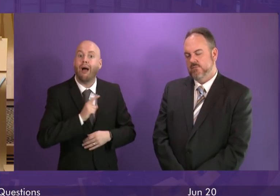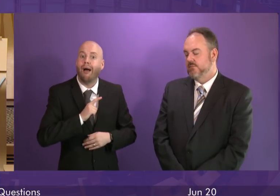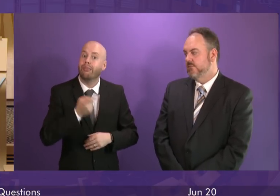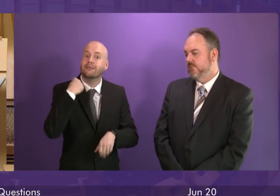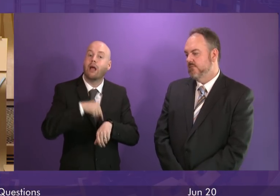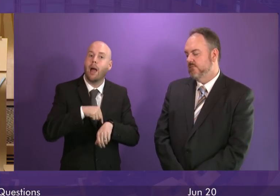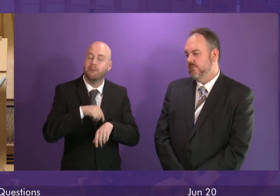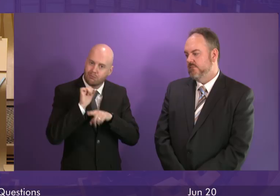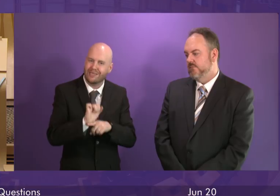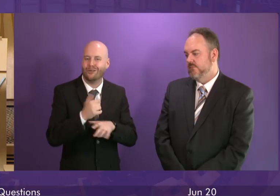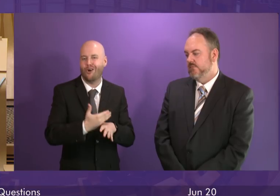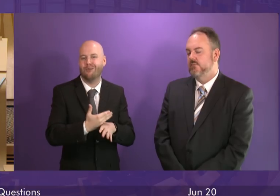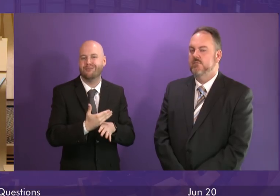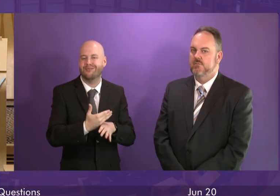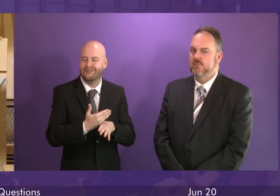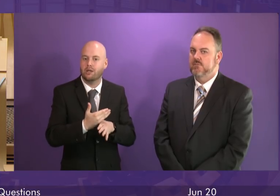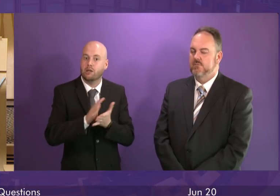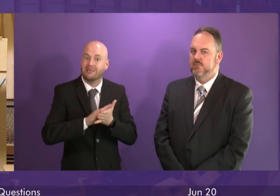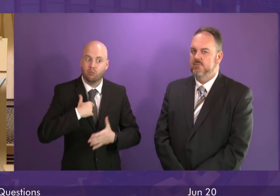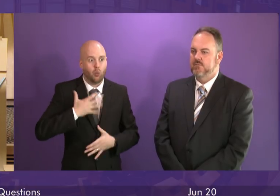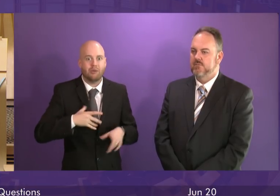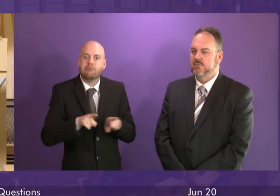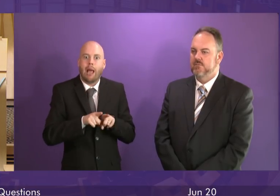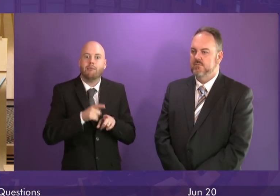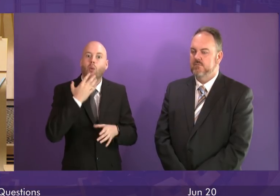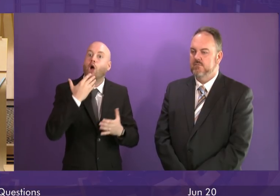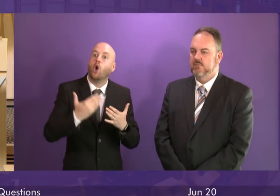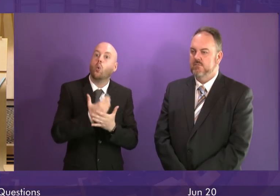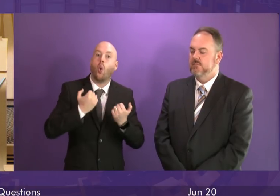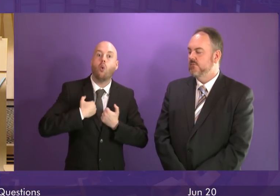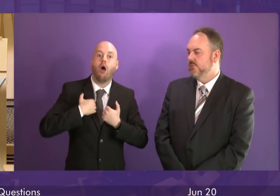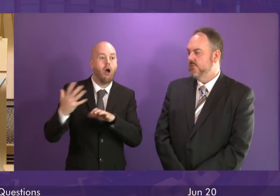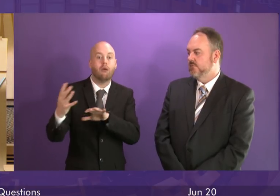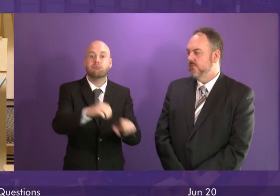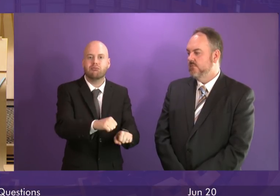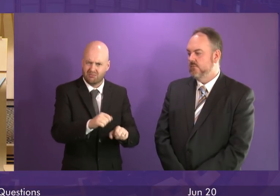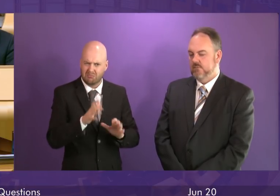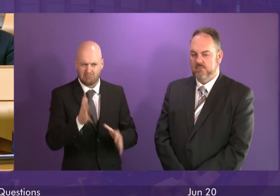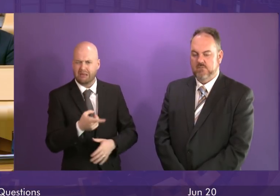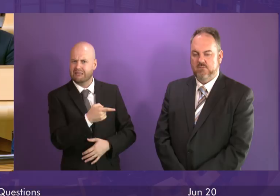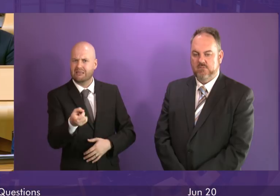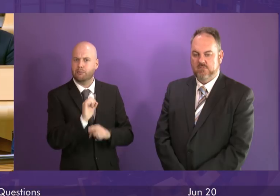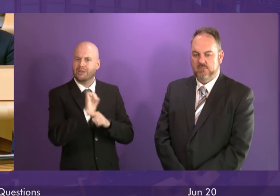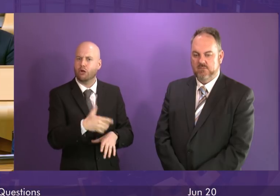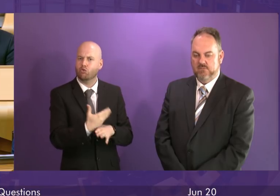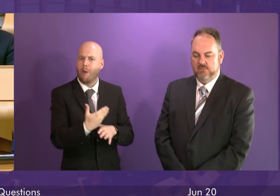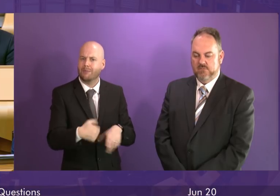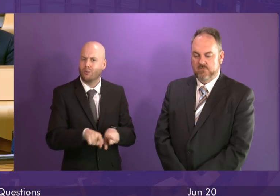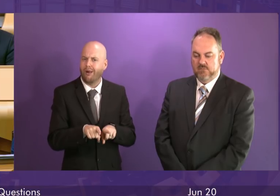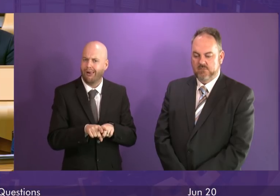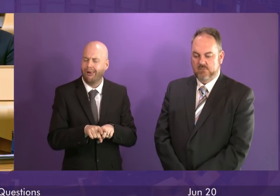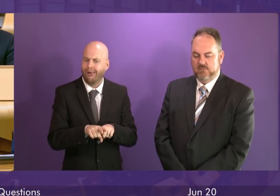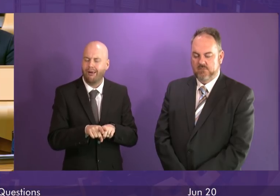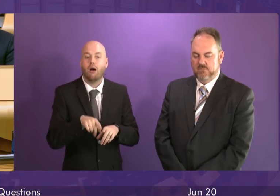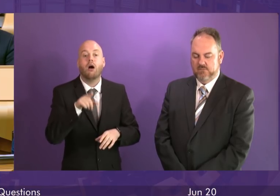that is going to be a key consideration for the team at Prestwick in the future as well. The eligibility questionnaire which was published in the